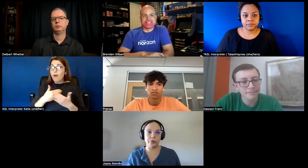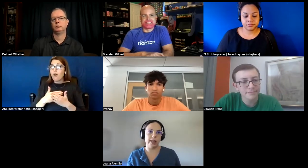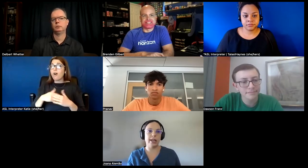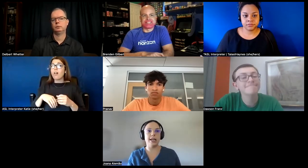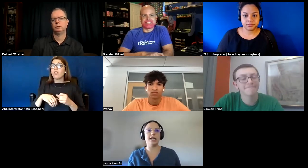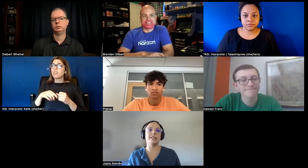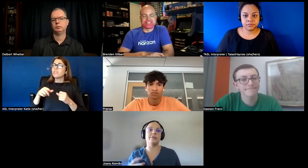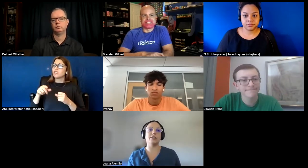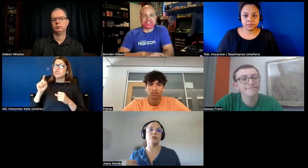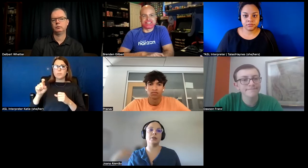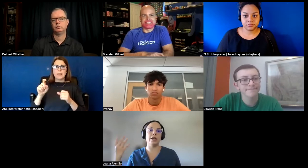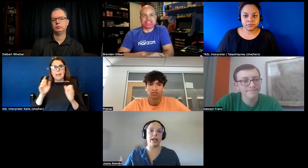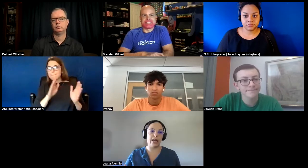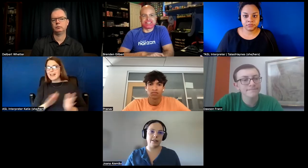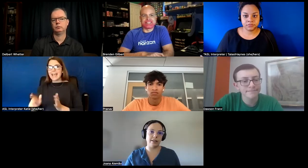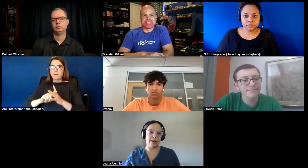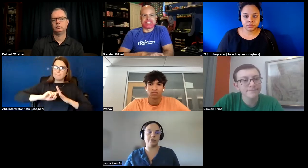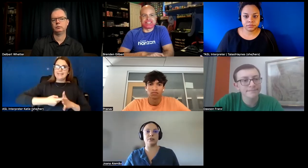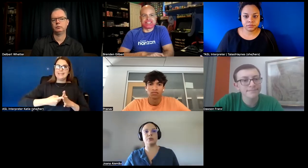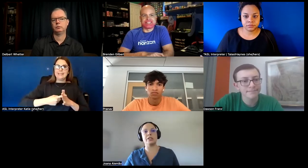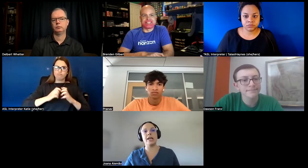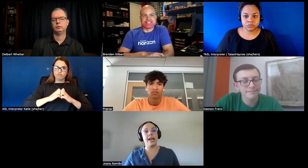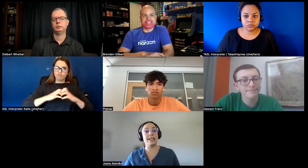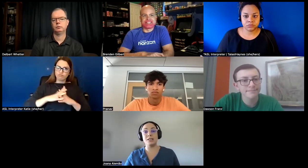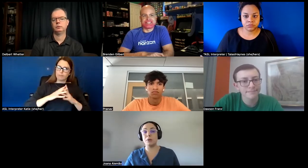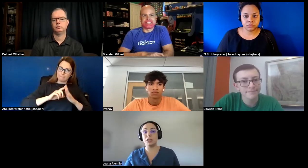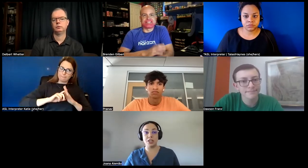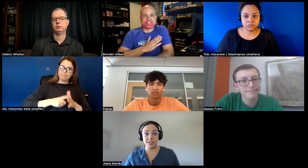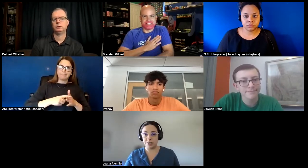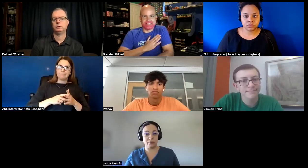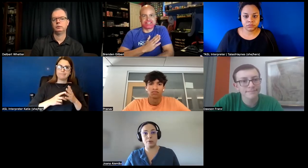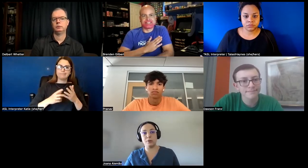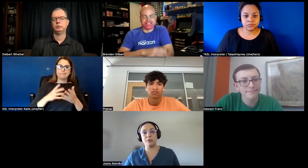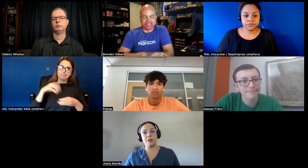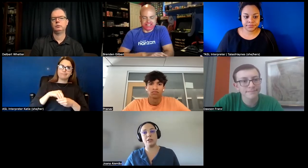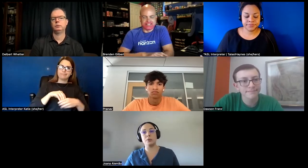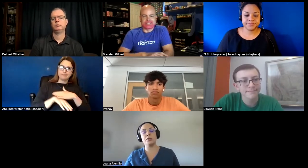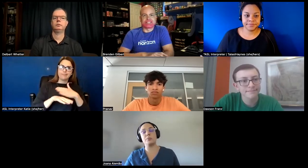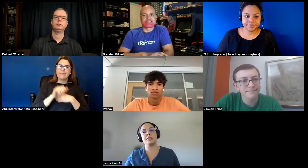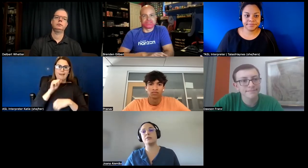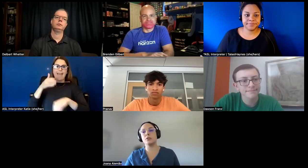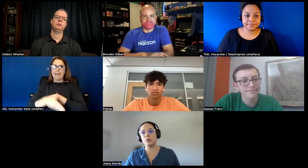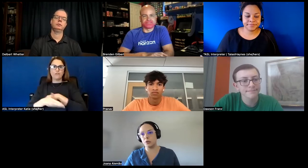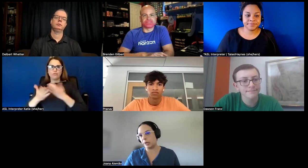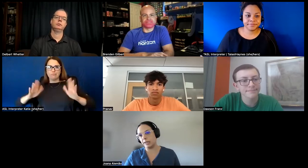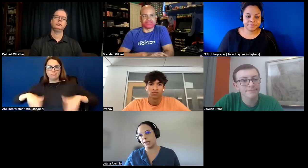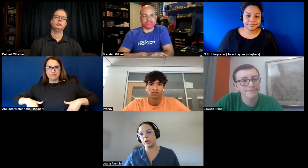and not something to be at afterwards and it's much easier from a developer perspective to to make it that way